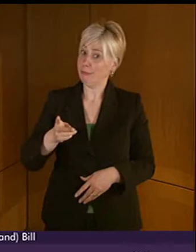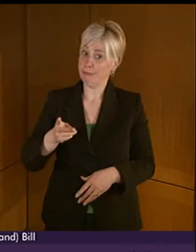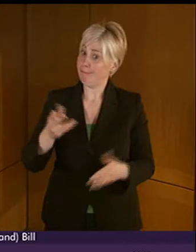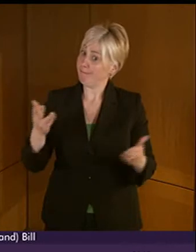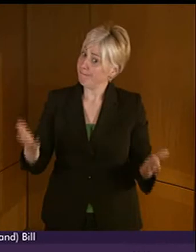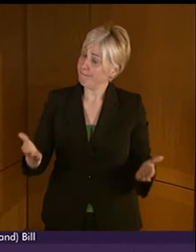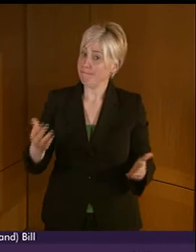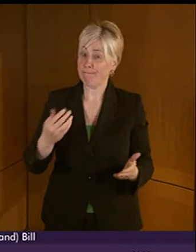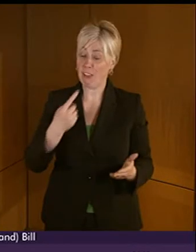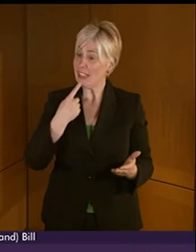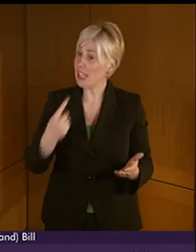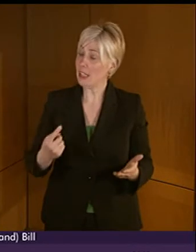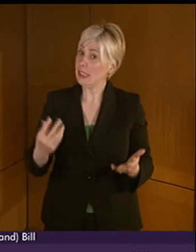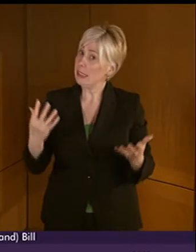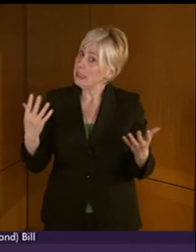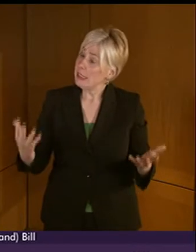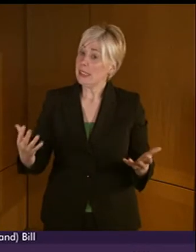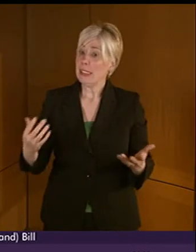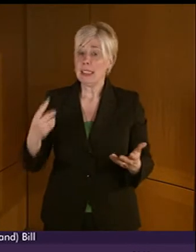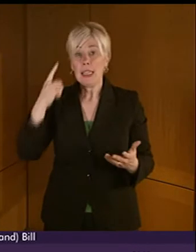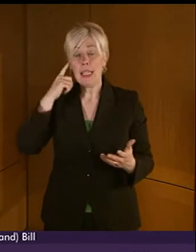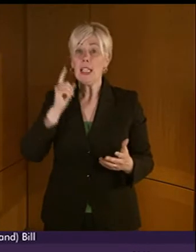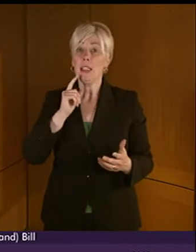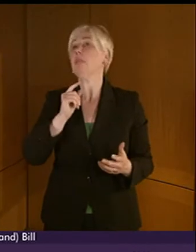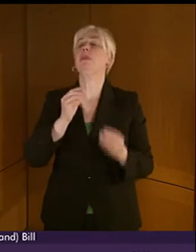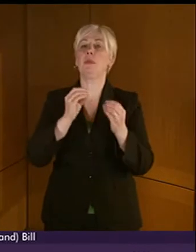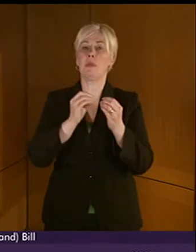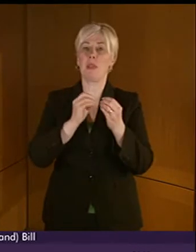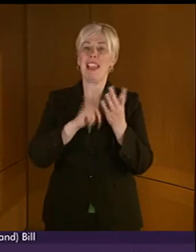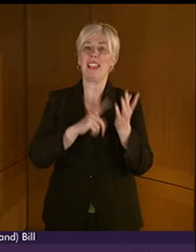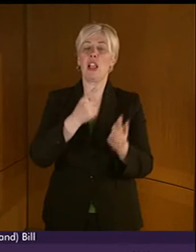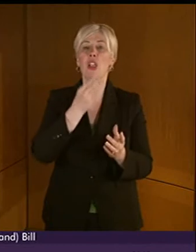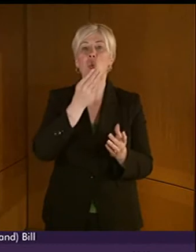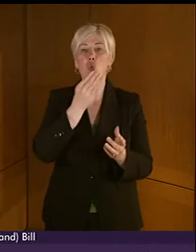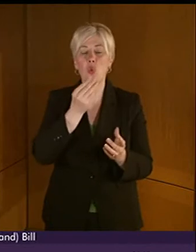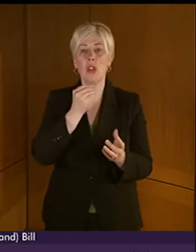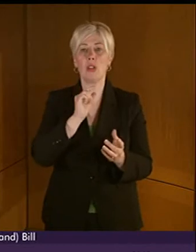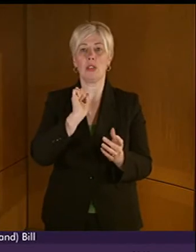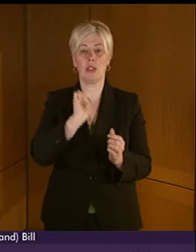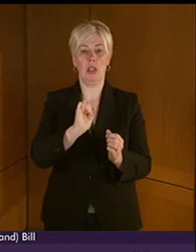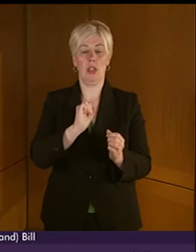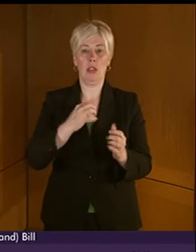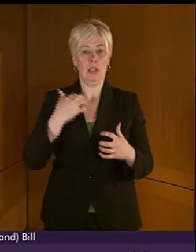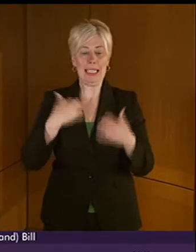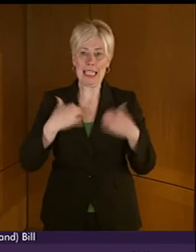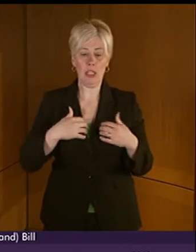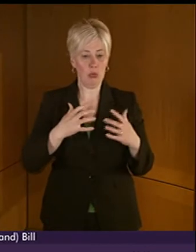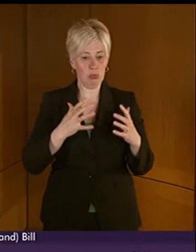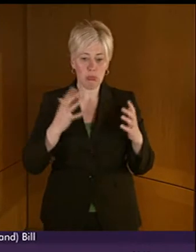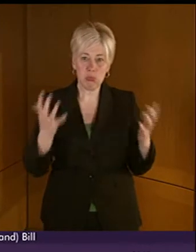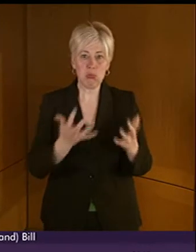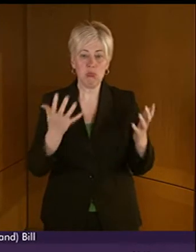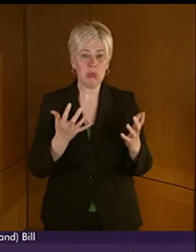that I think that those using BSL are keen to promote that it is not